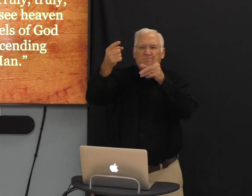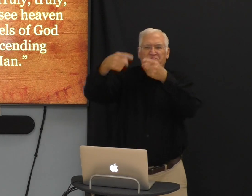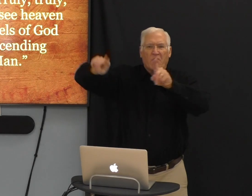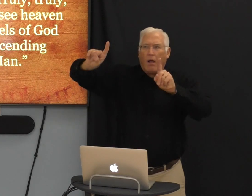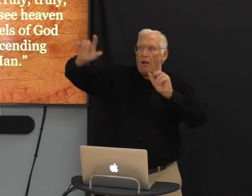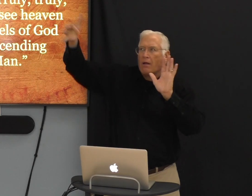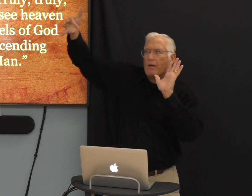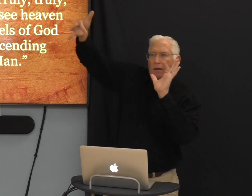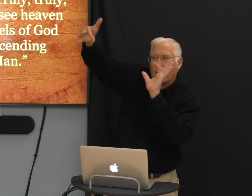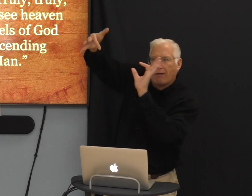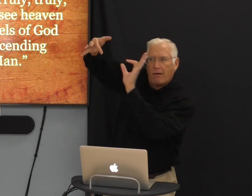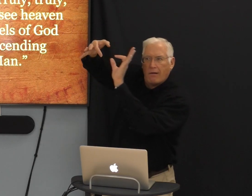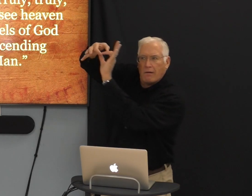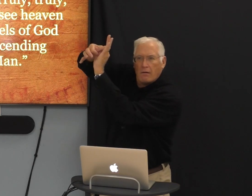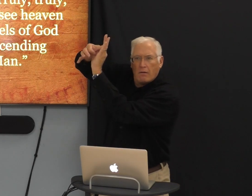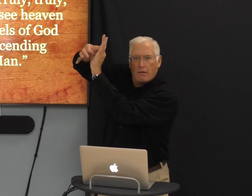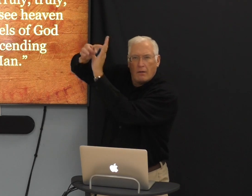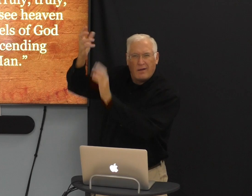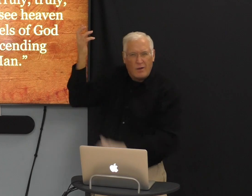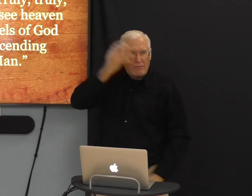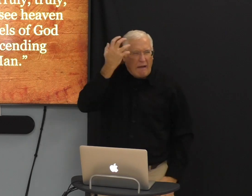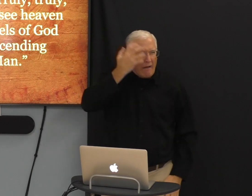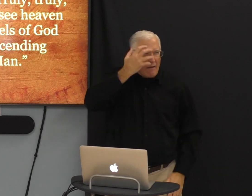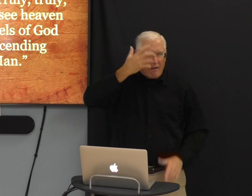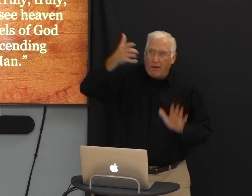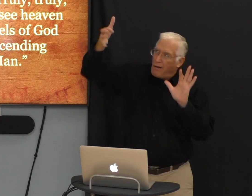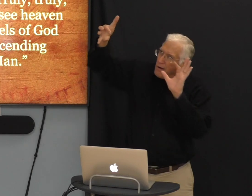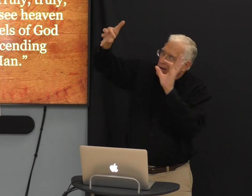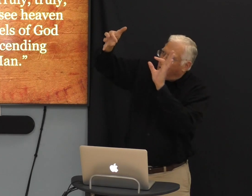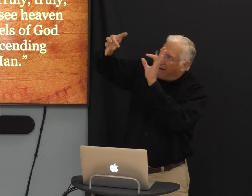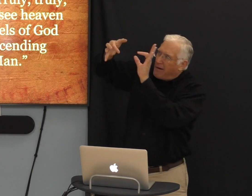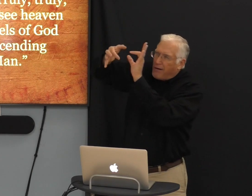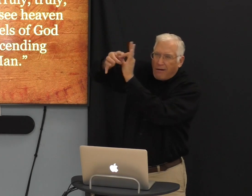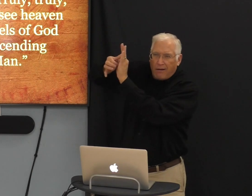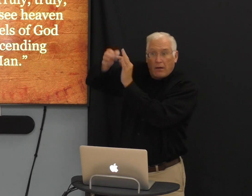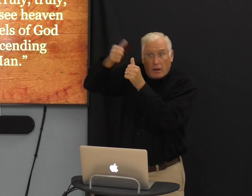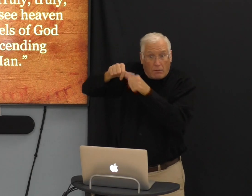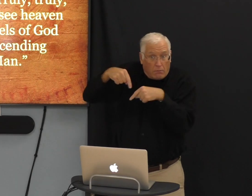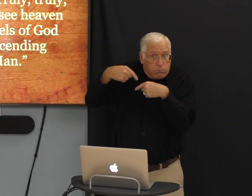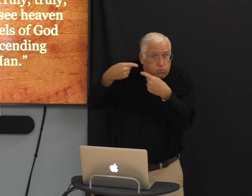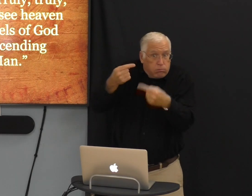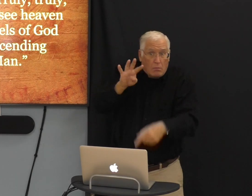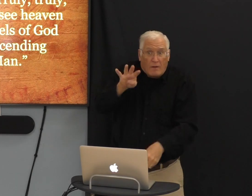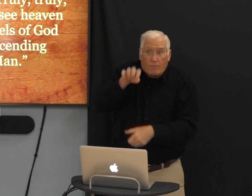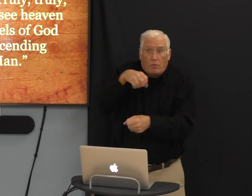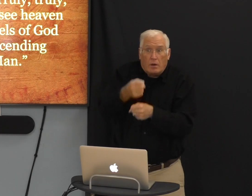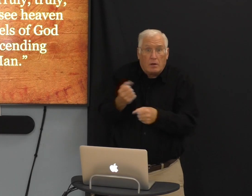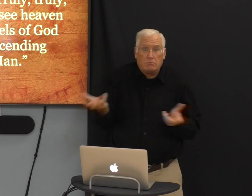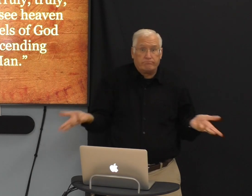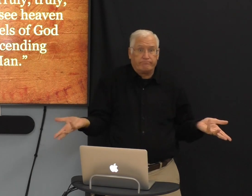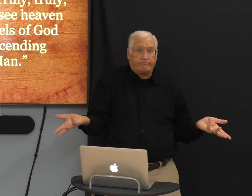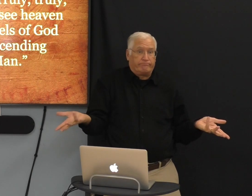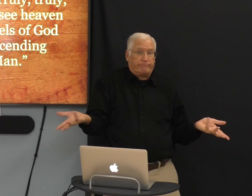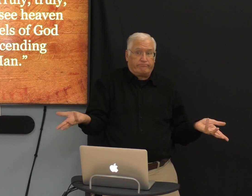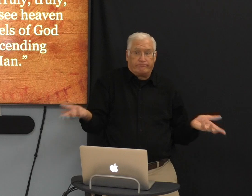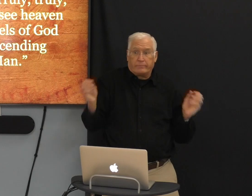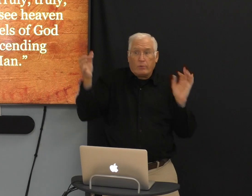referring to himself, that there was finally a connection to heaven. Remember, for